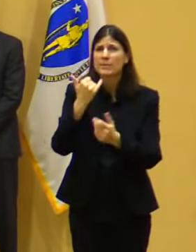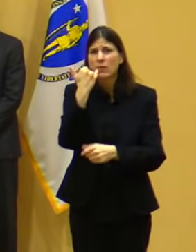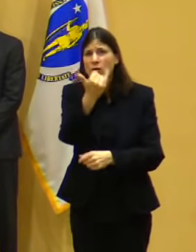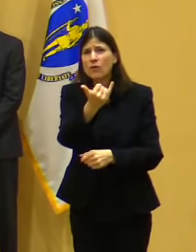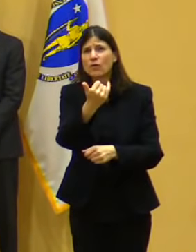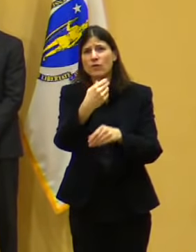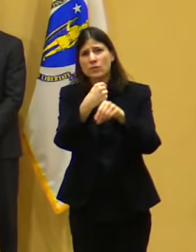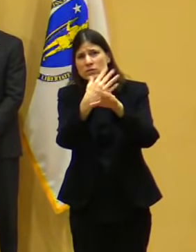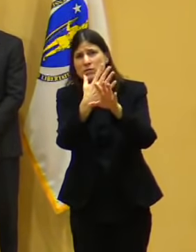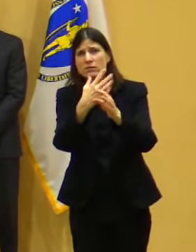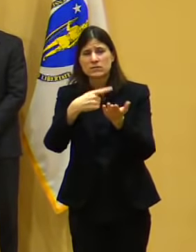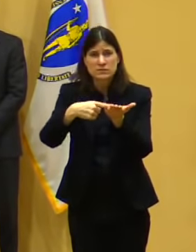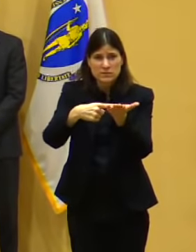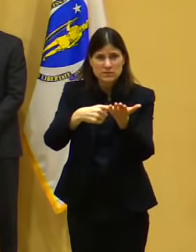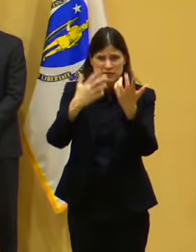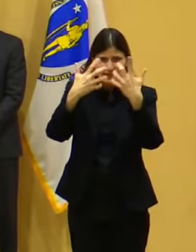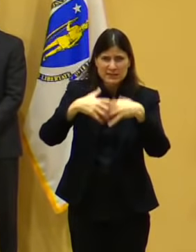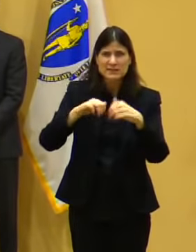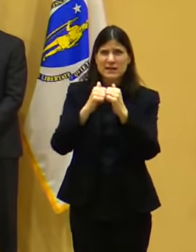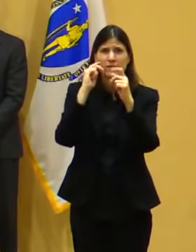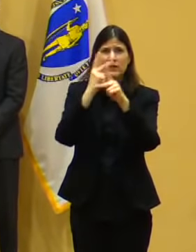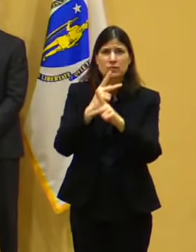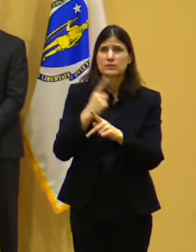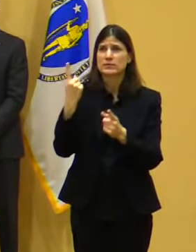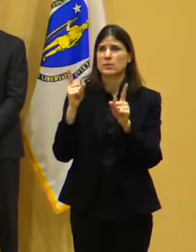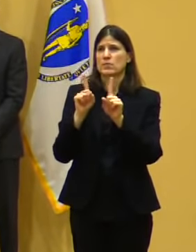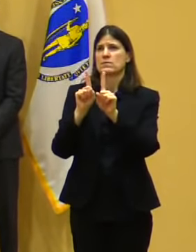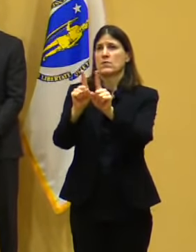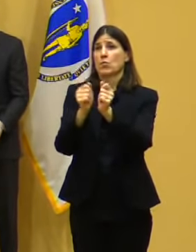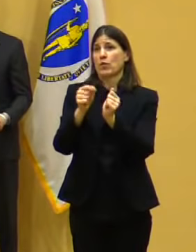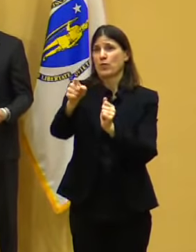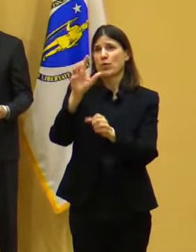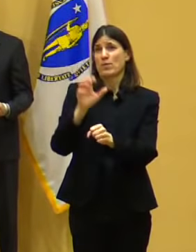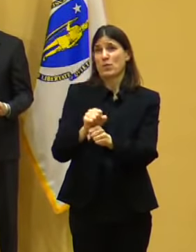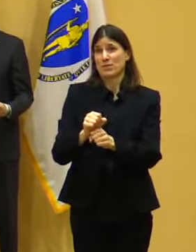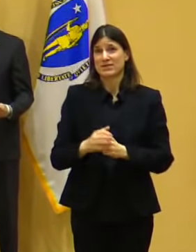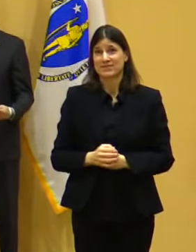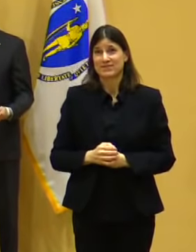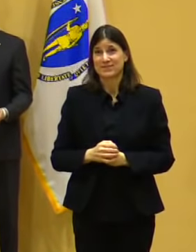and get vaccinated. So thank you. And thank you for the opportunity, Governor.